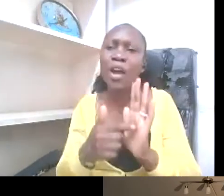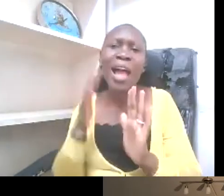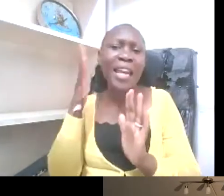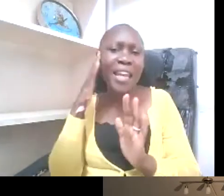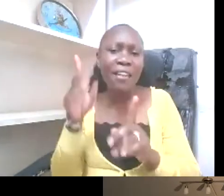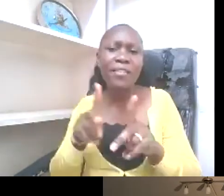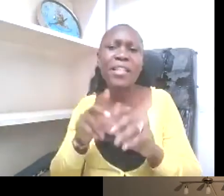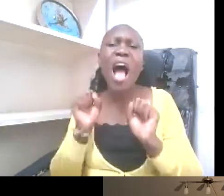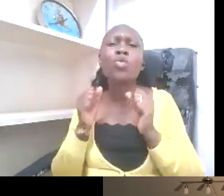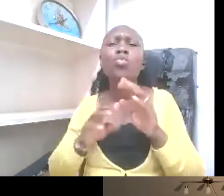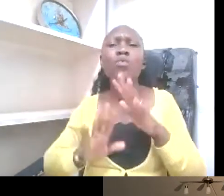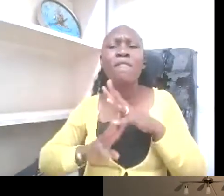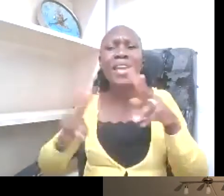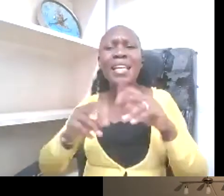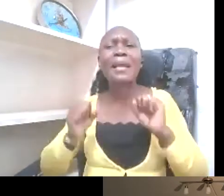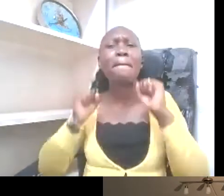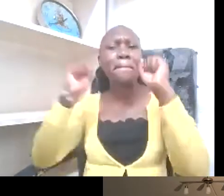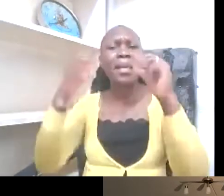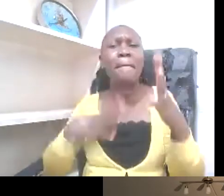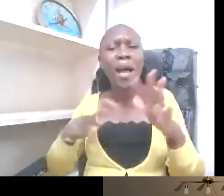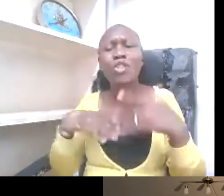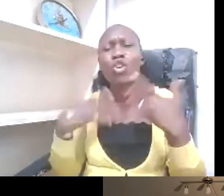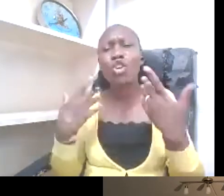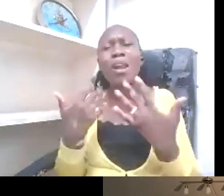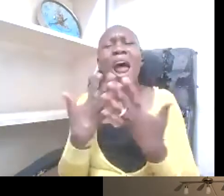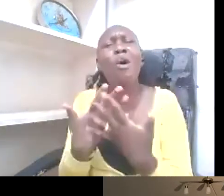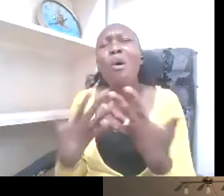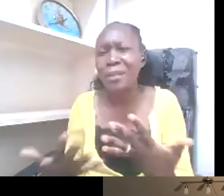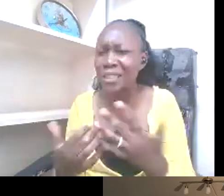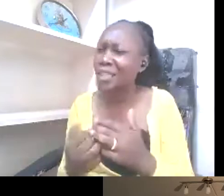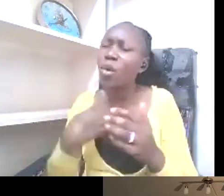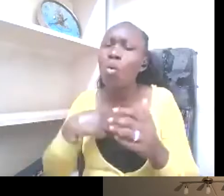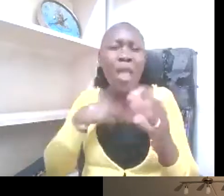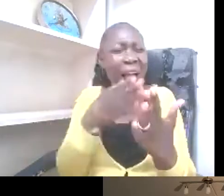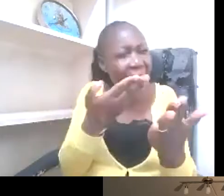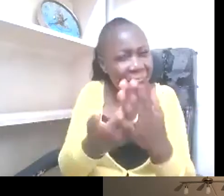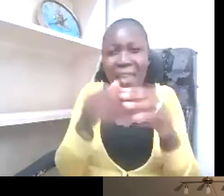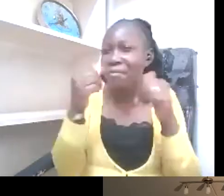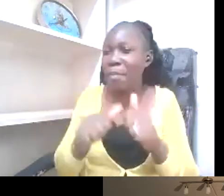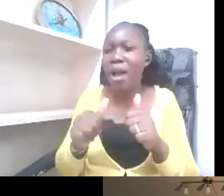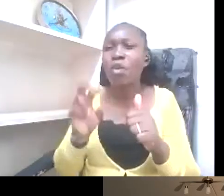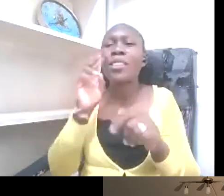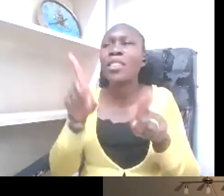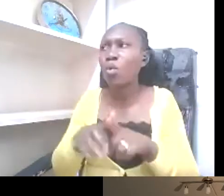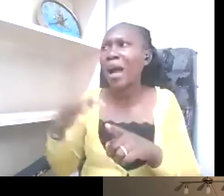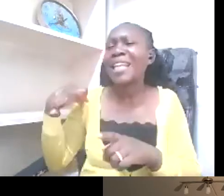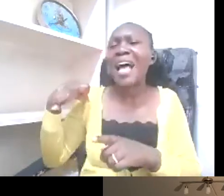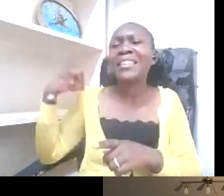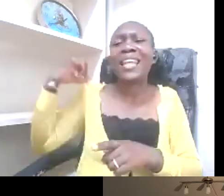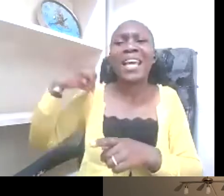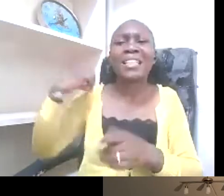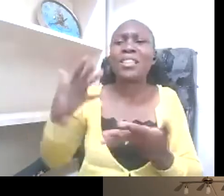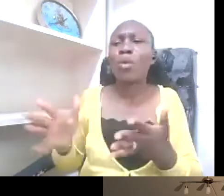we are not yet there, we still seem to use a charity model a lot when we think about, oh, we need humanitarian